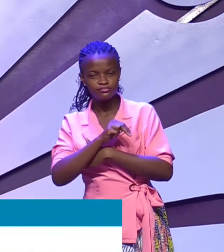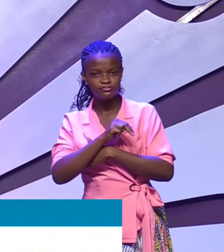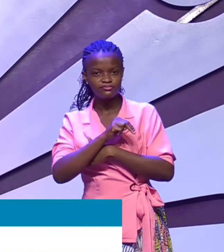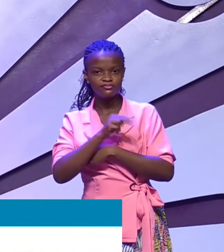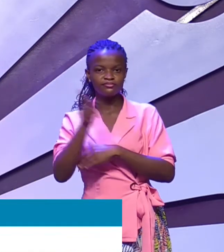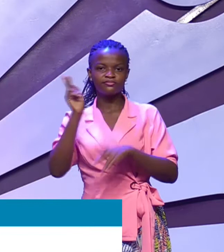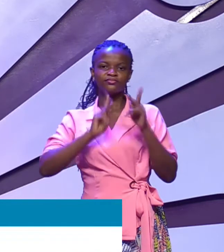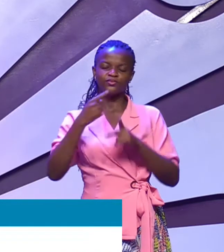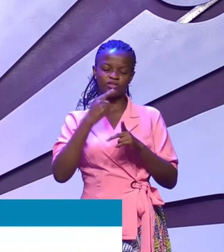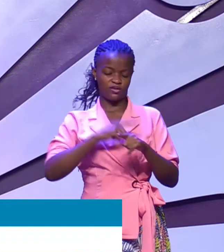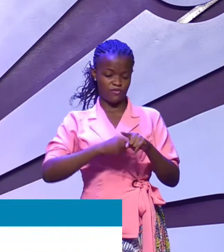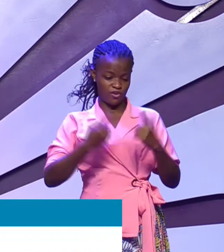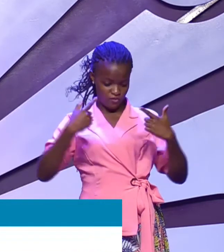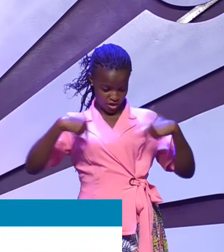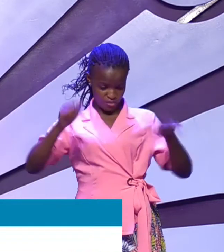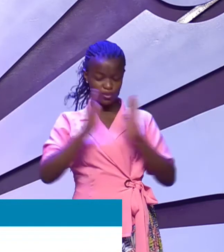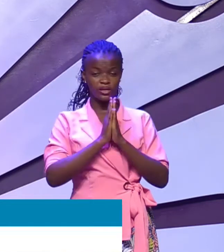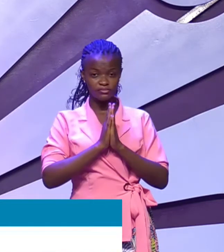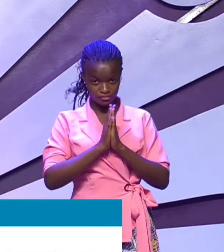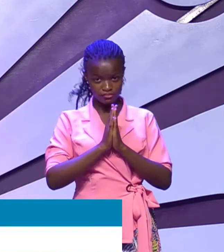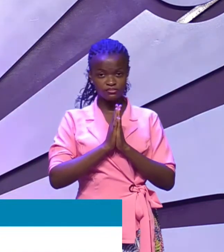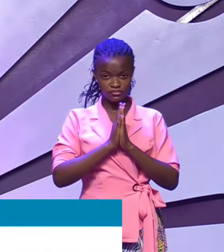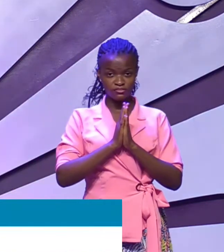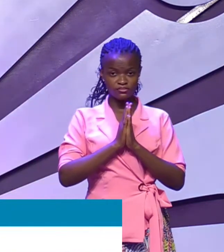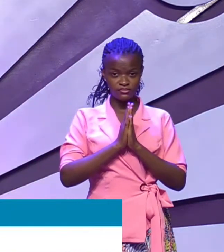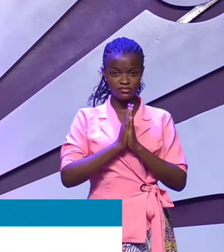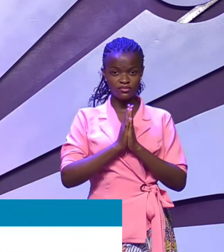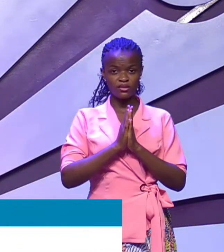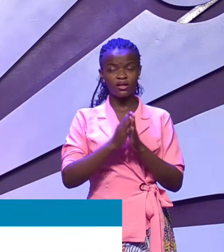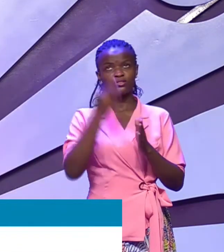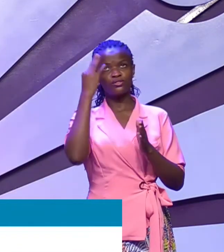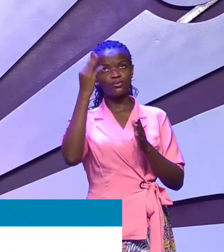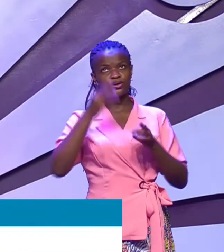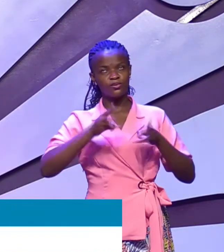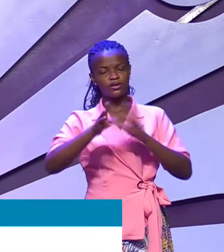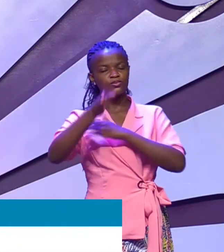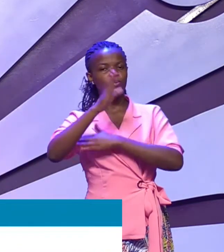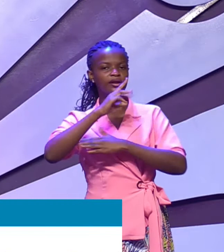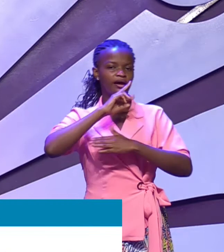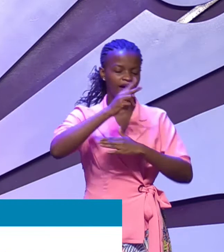People say that when we pray there are three ways God answers prayer.